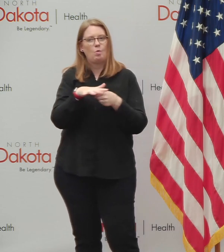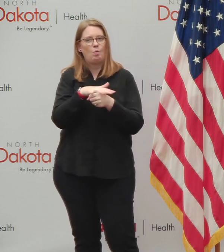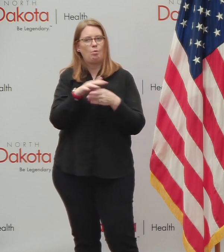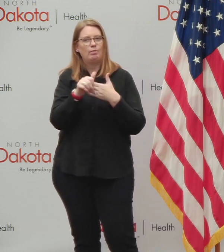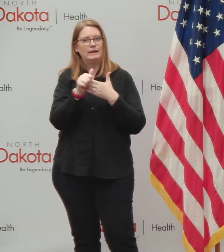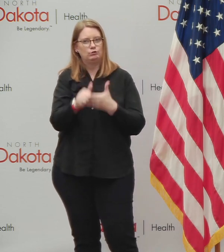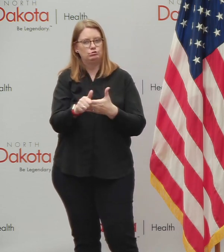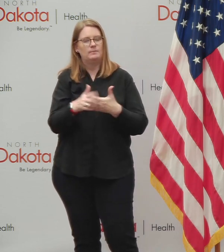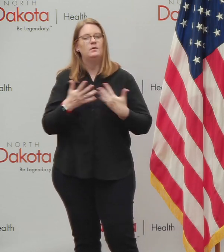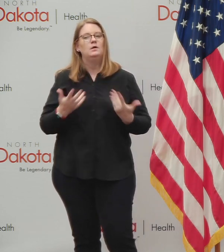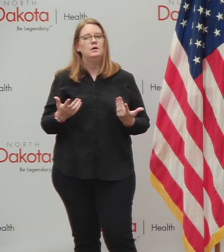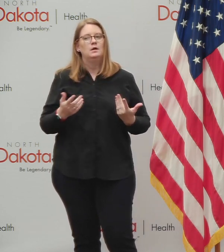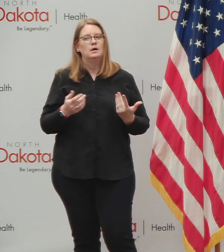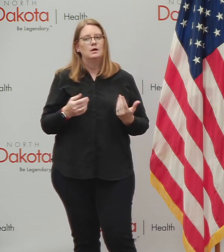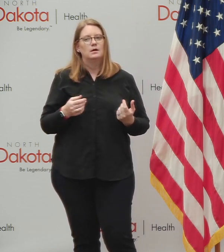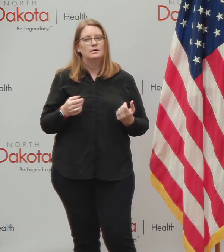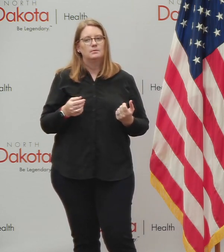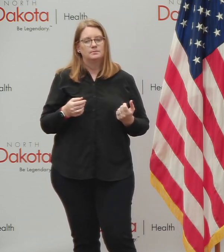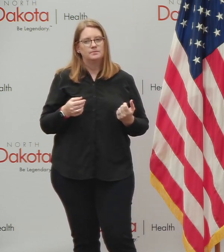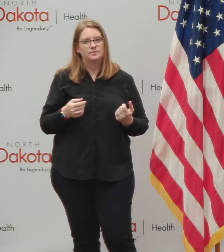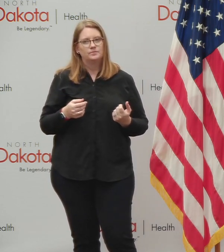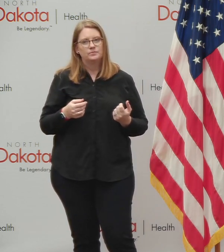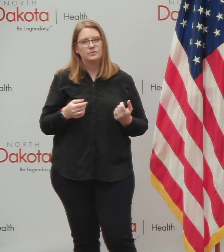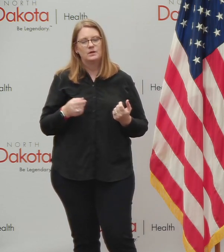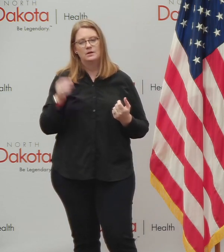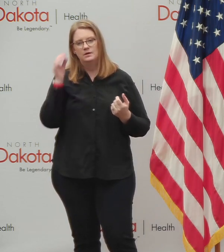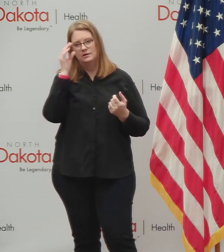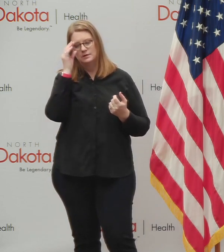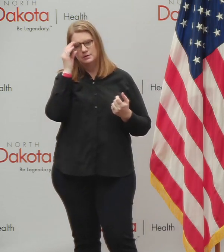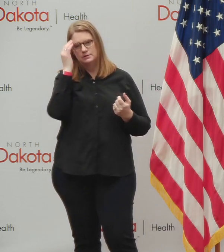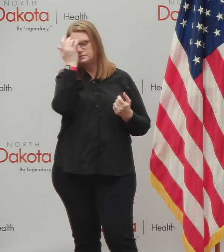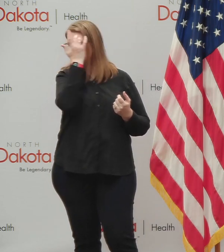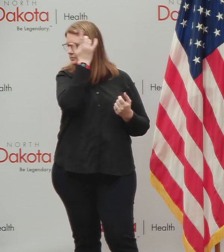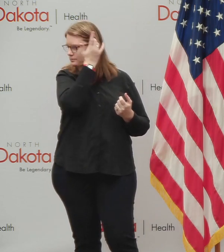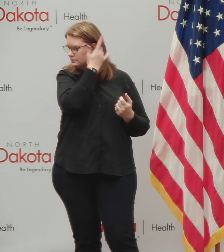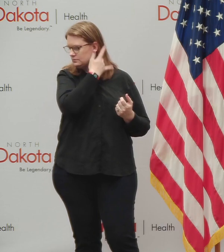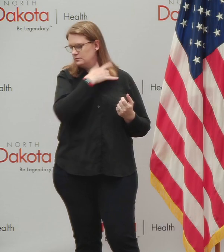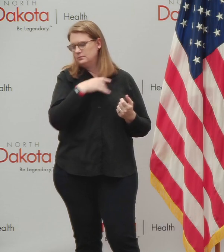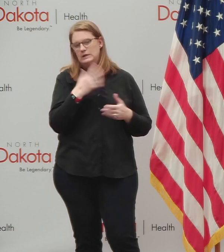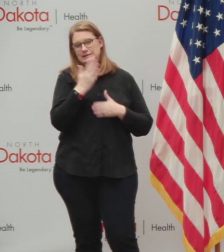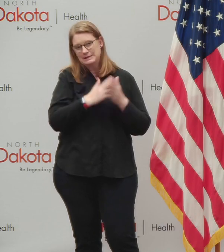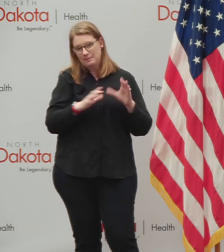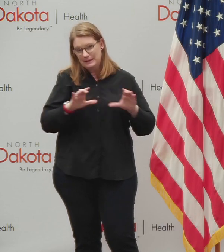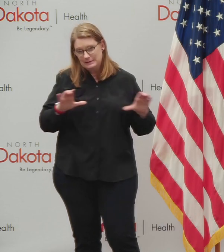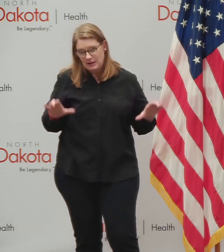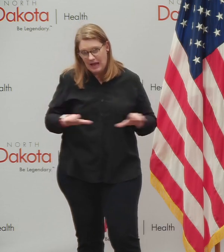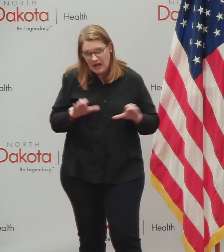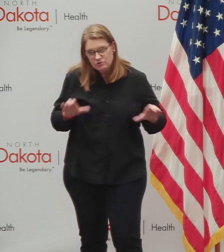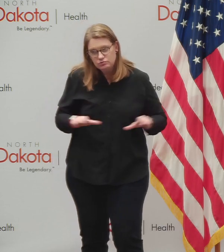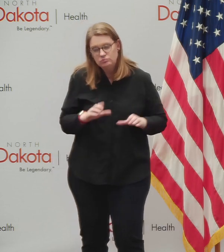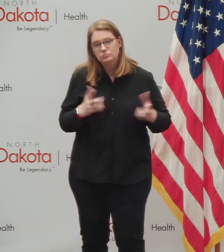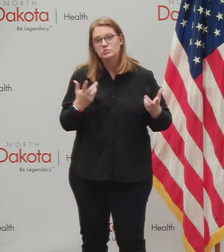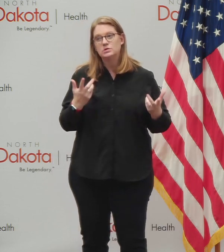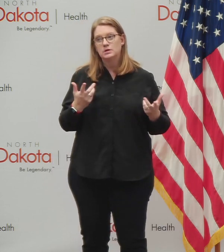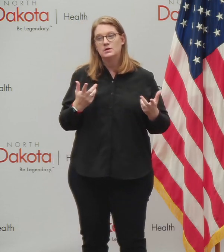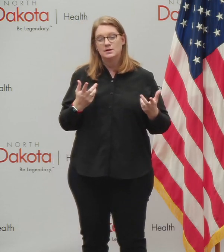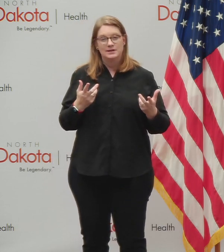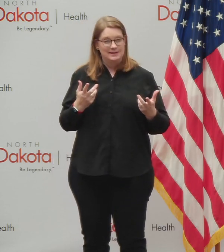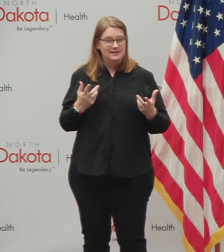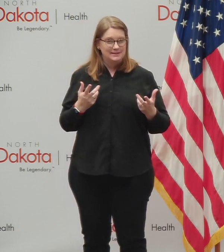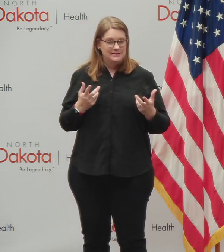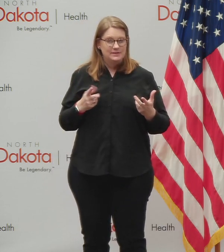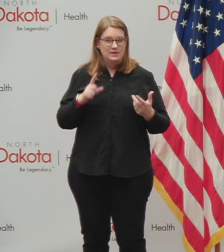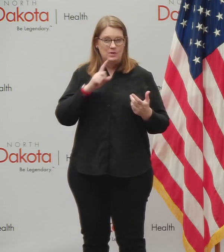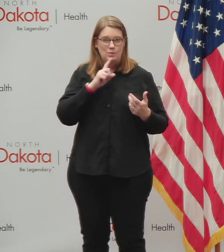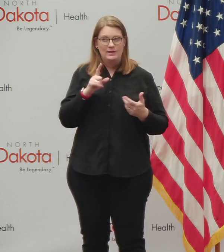coordination really, uh, really matters. And we know that, uh, some of these actions that have been taken recently, it takes, uh, a